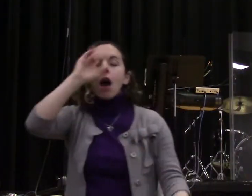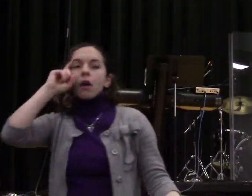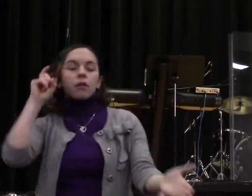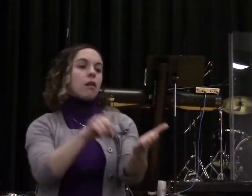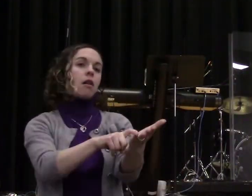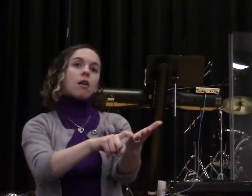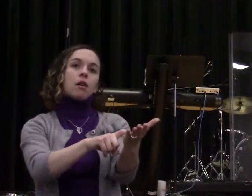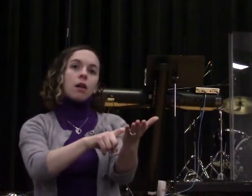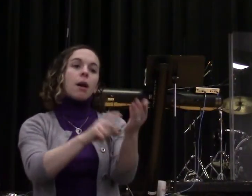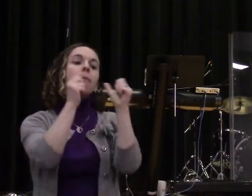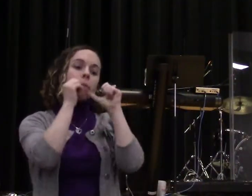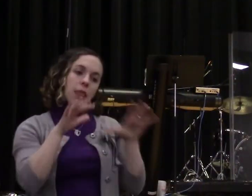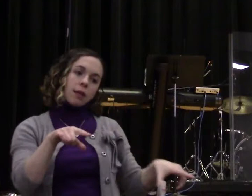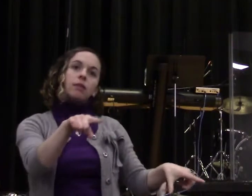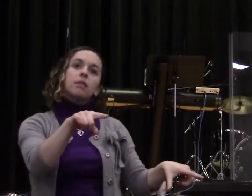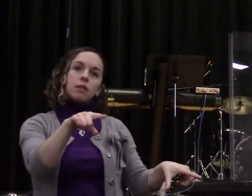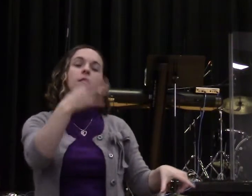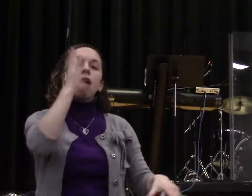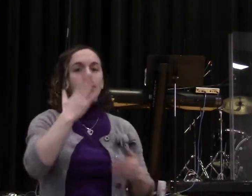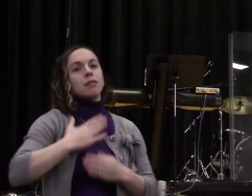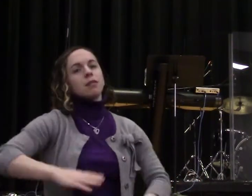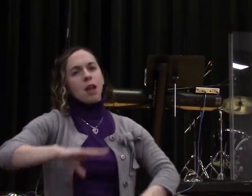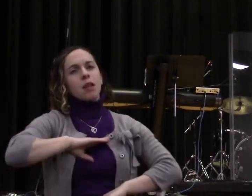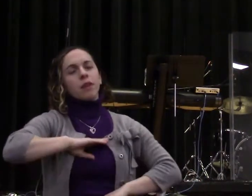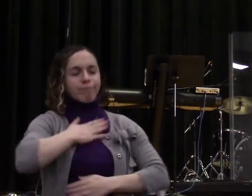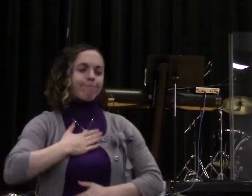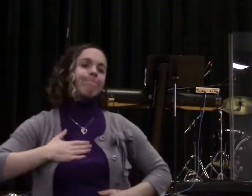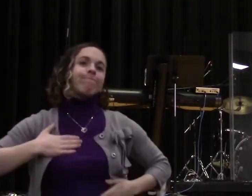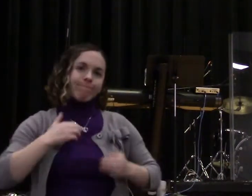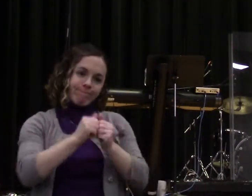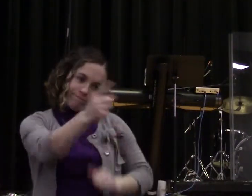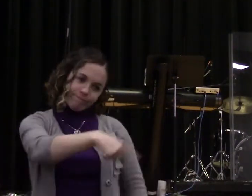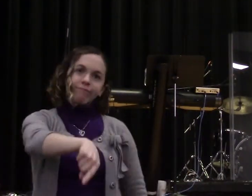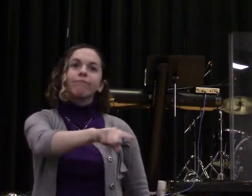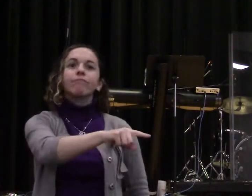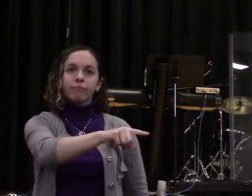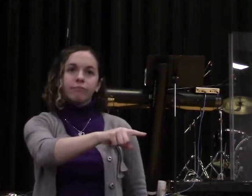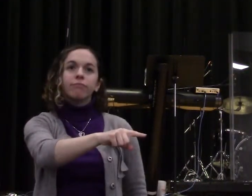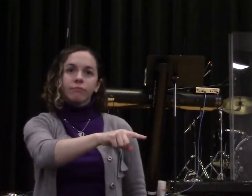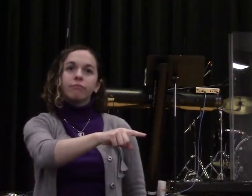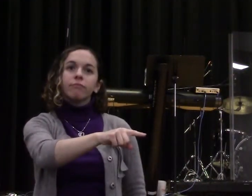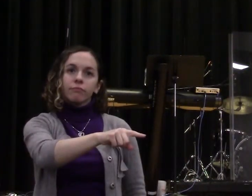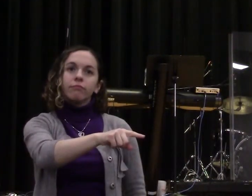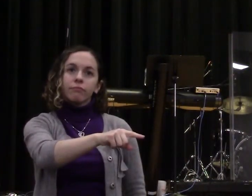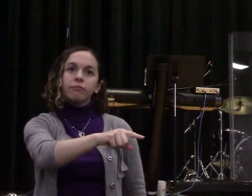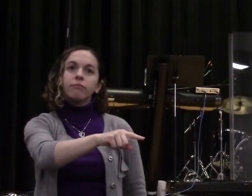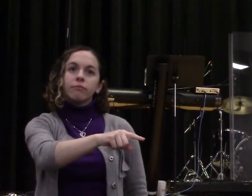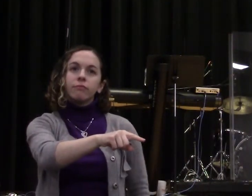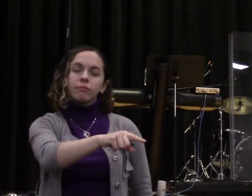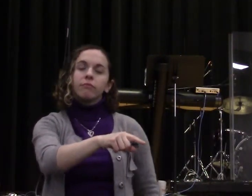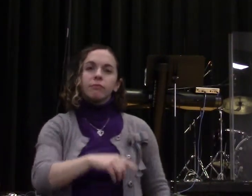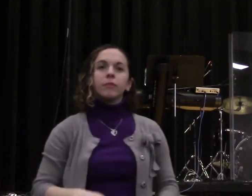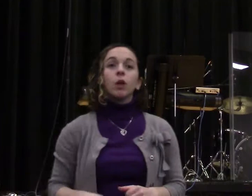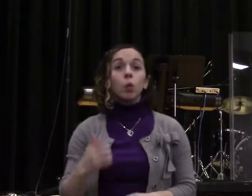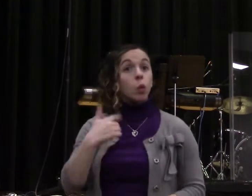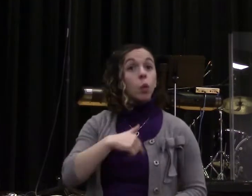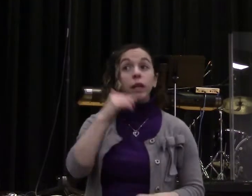being anointed. Hallelujah. Hallelujah. And affecting the whole body. And we know that the church is the body of